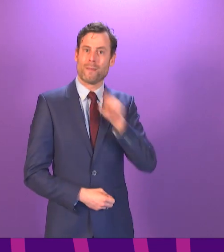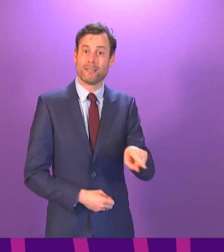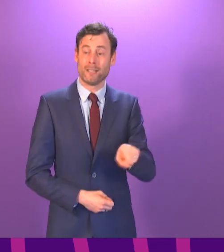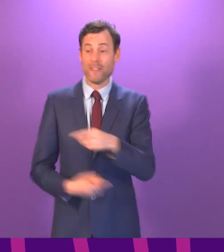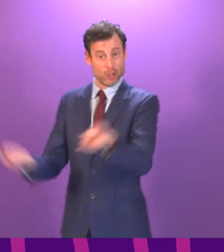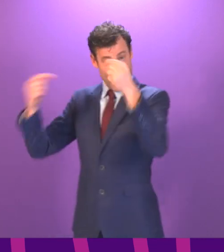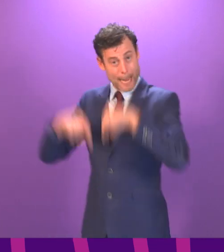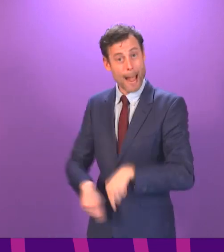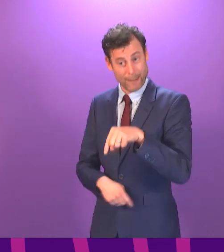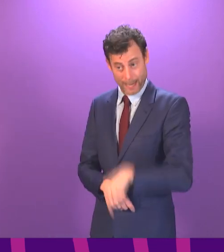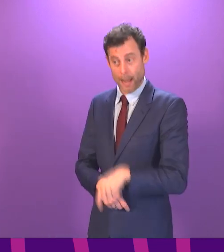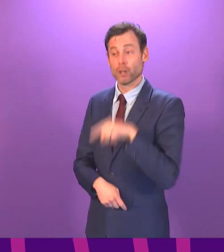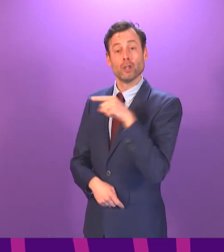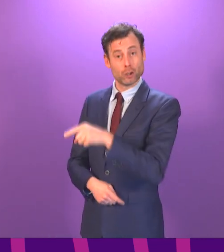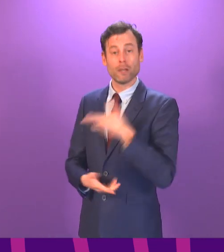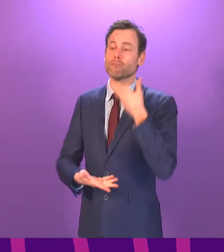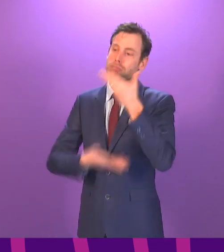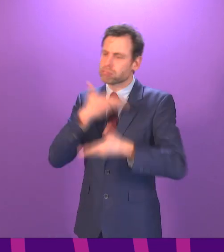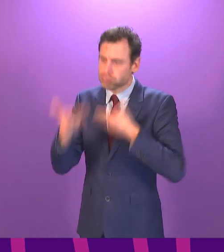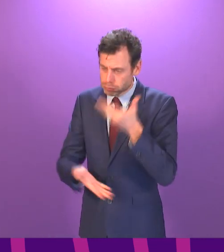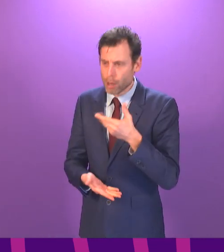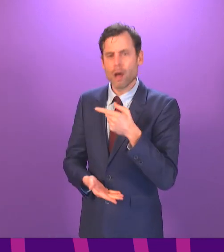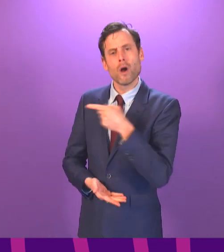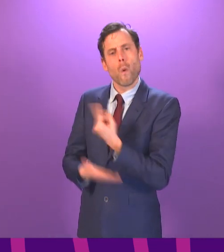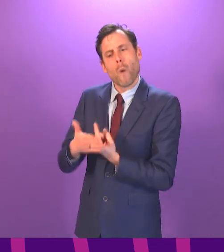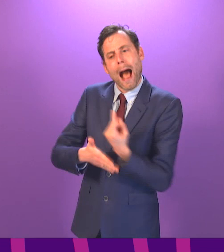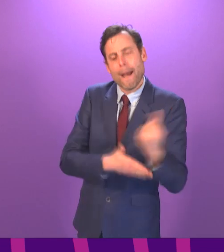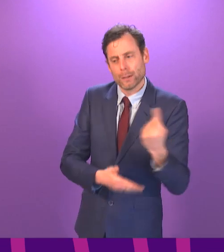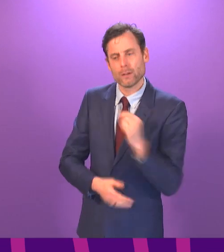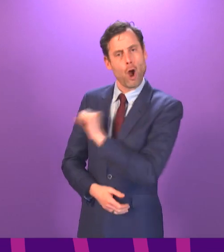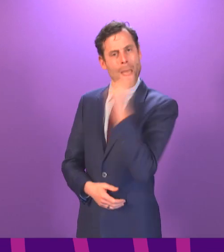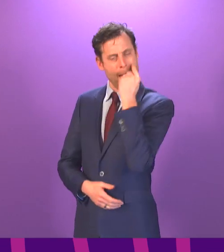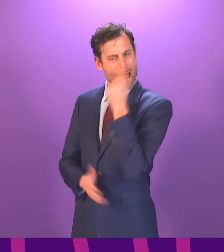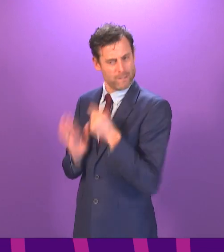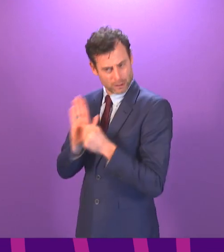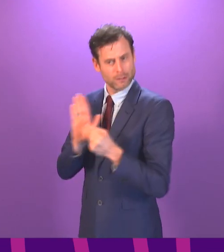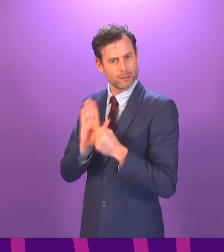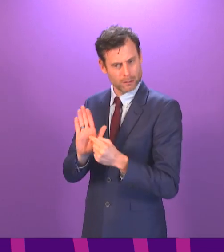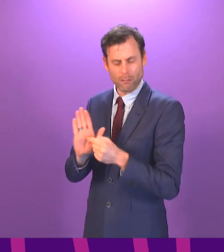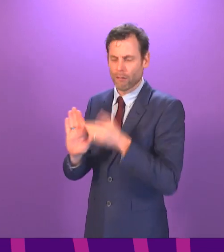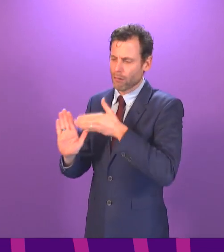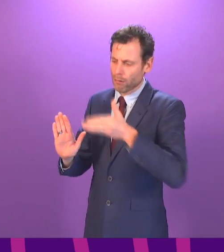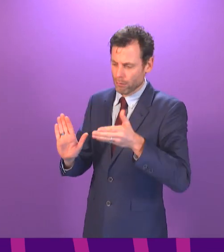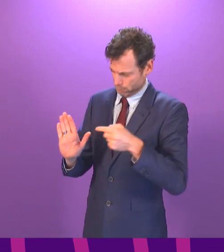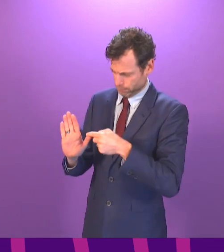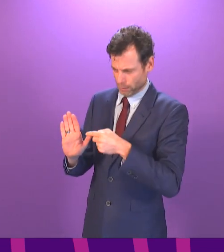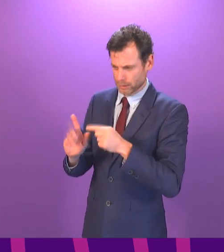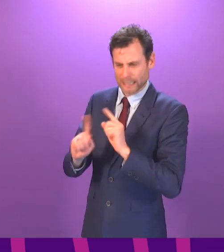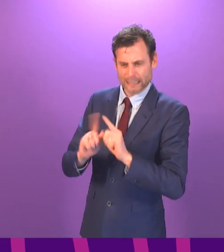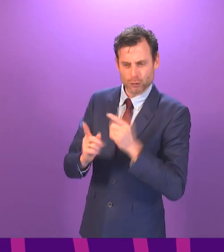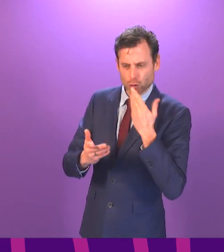parliament things that utterly contradicted by her own evidence and testimony. So we have failed women,